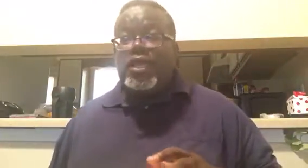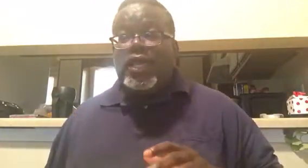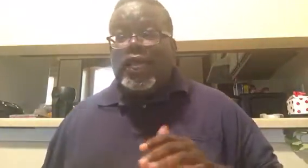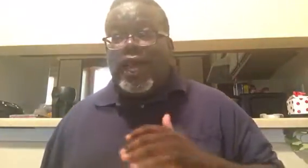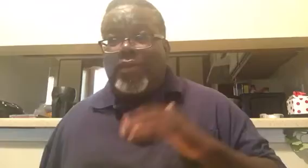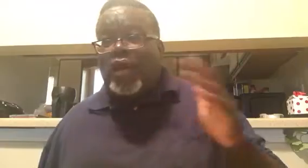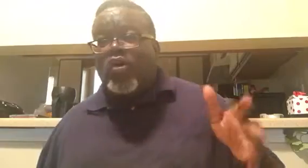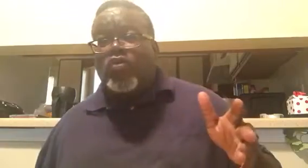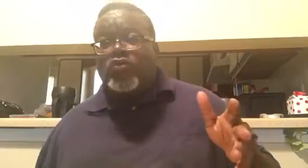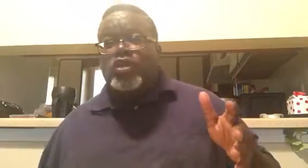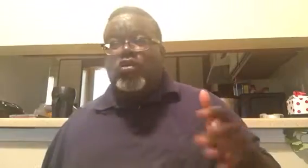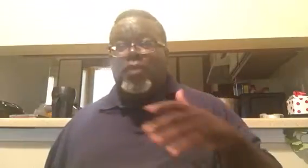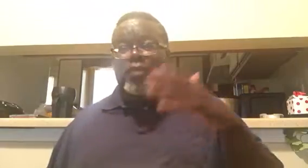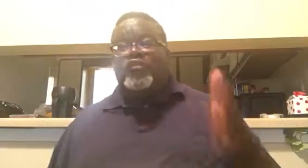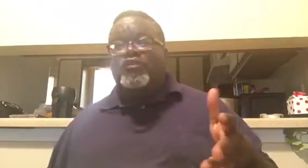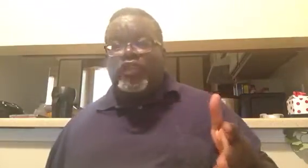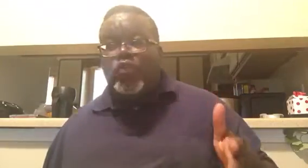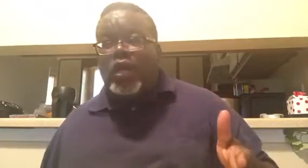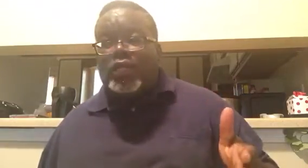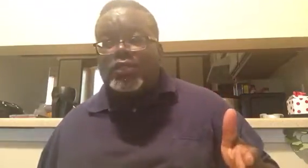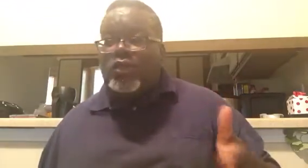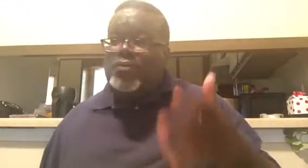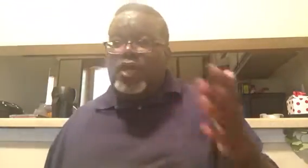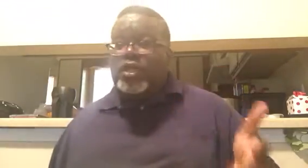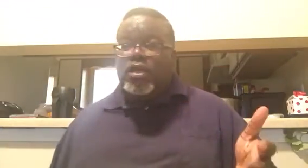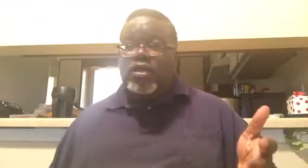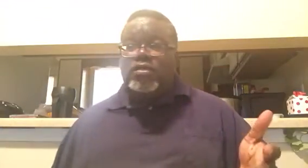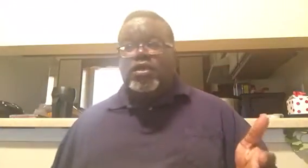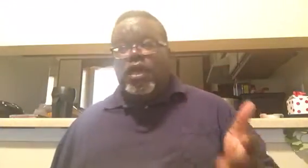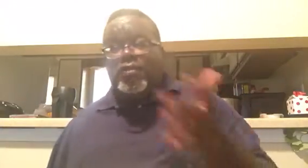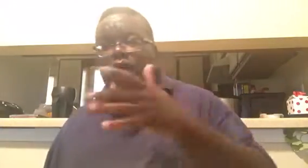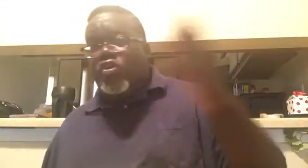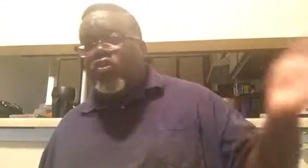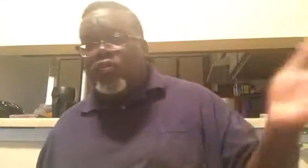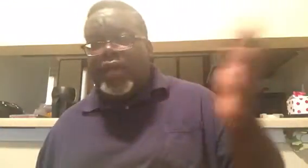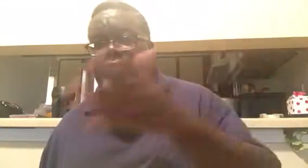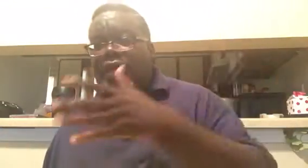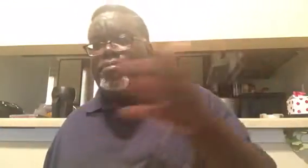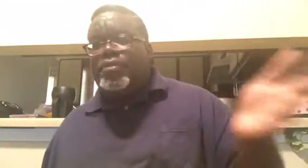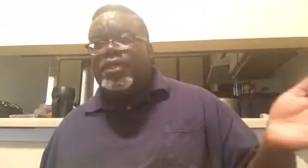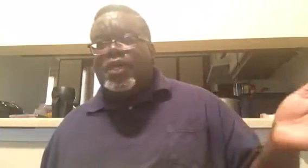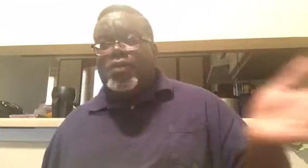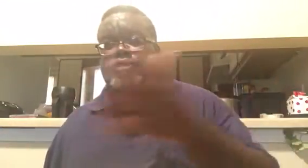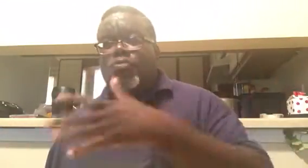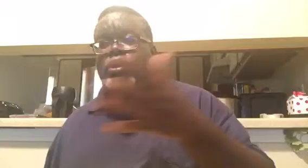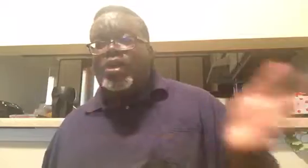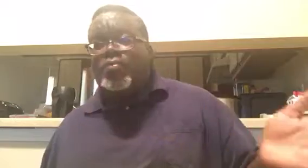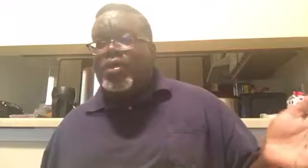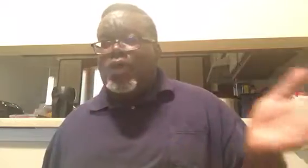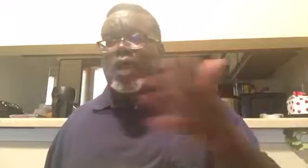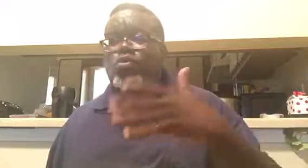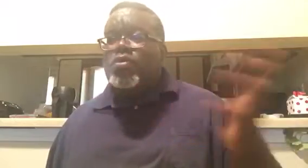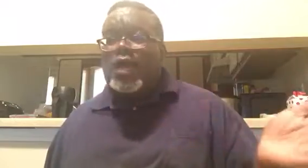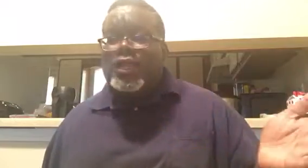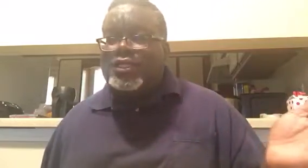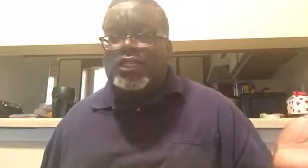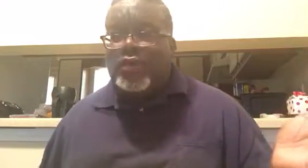And I'm not old, you know, but I'm 51, so I'm not young. I'm not old. I'm, I'm, I'm somewhere in the middle. I will not accept